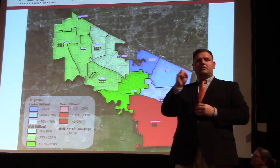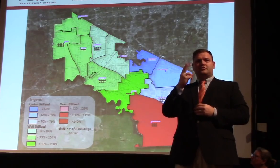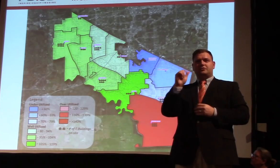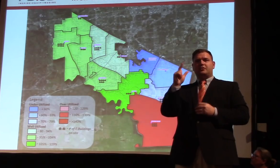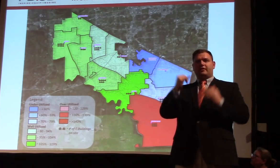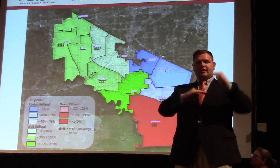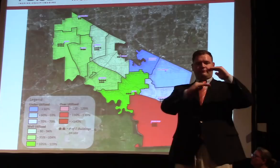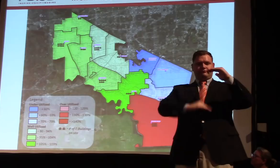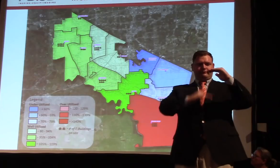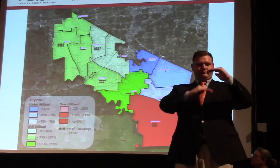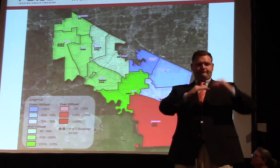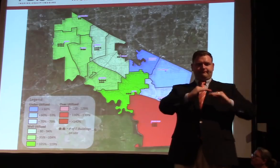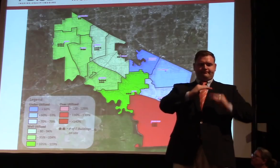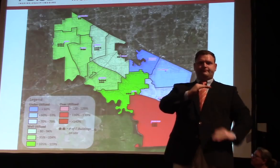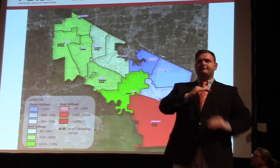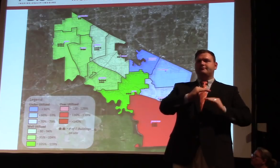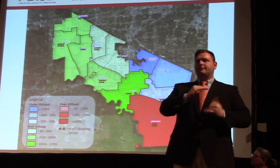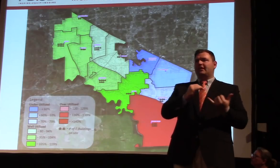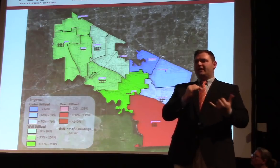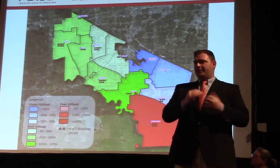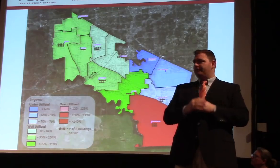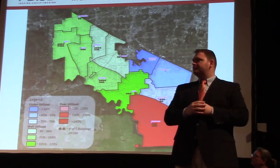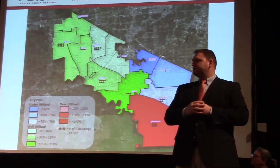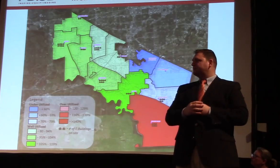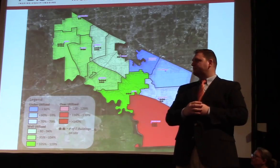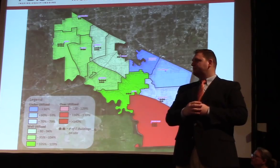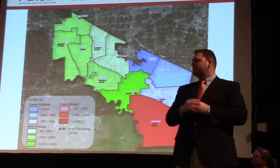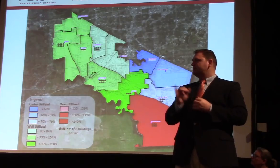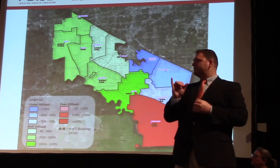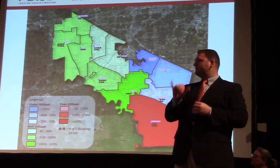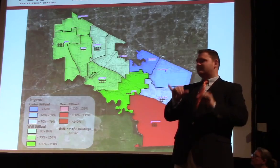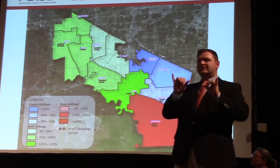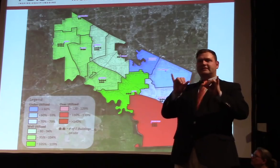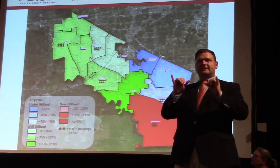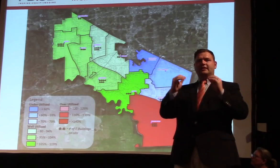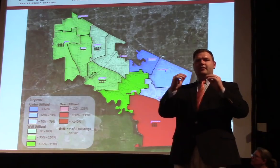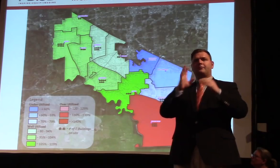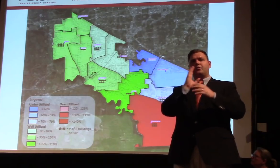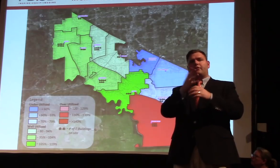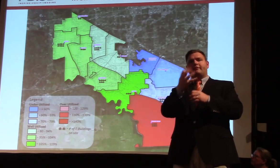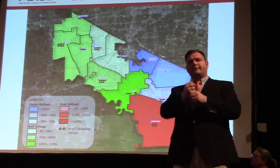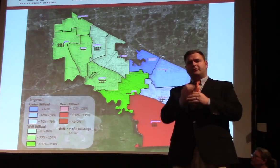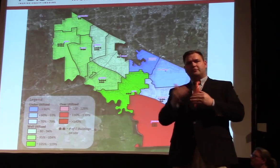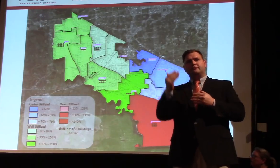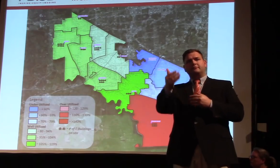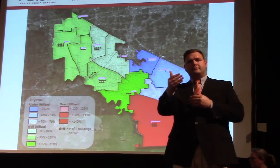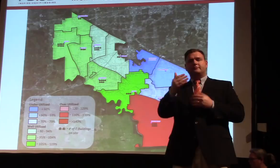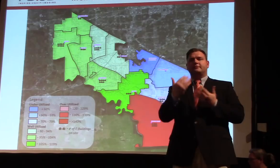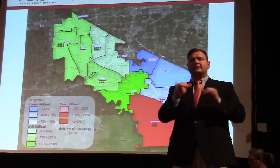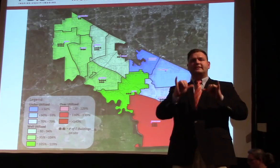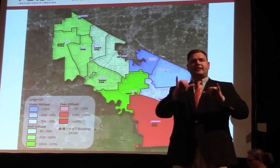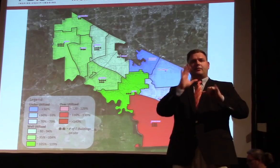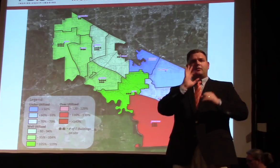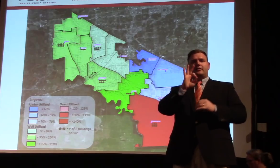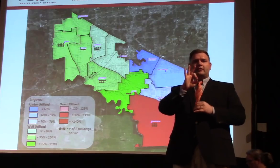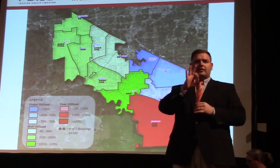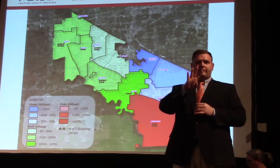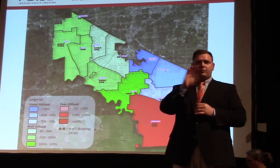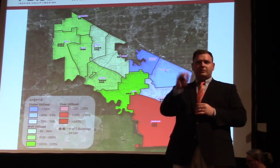Again, the majority of these schools are staying right on that threshold that we need to, between, you know, or 94 percent up here.